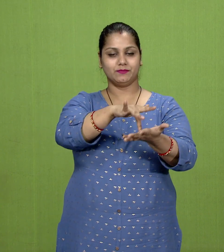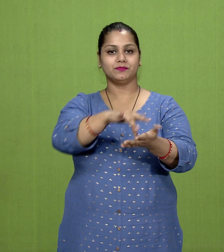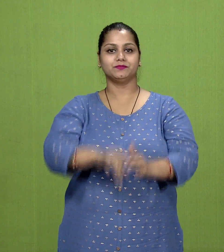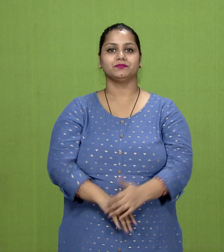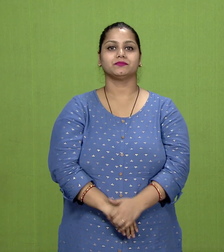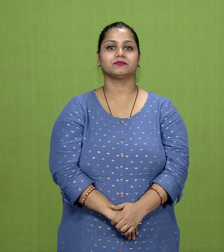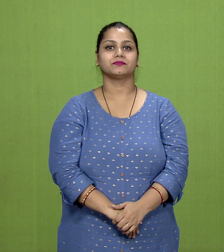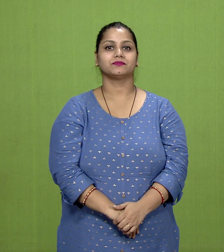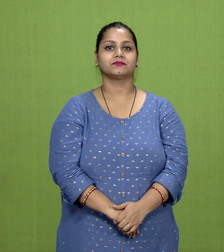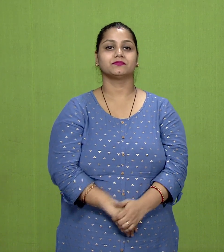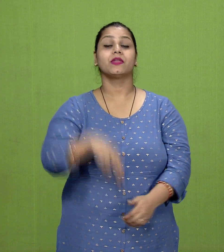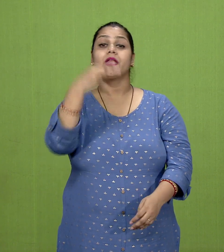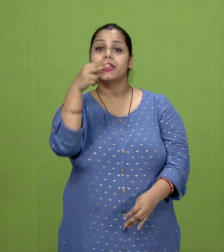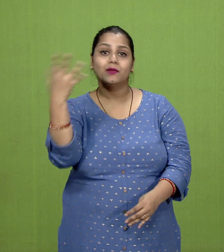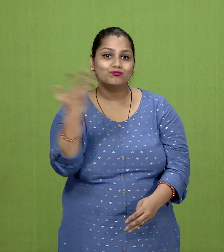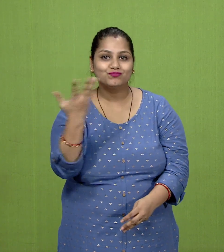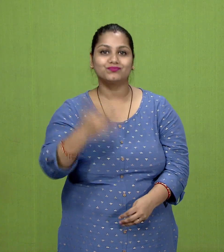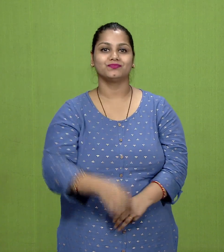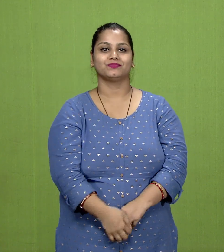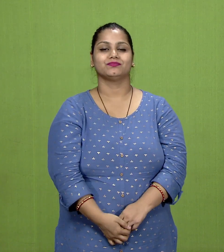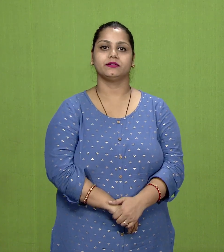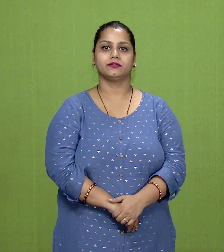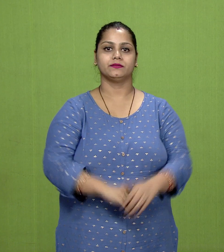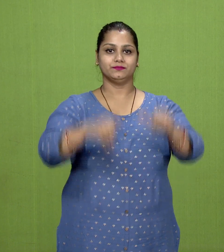namely Anga